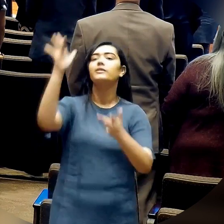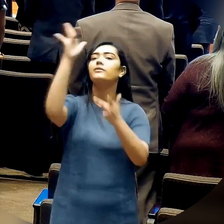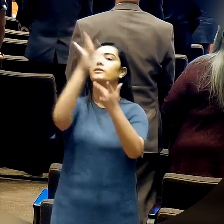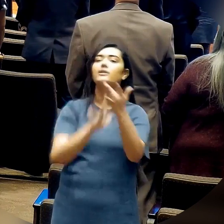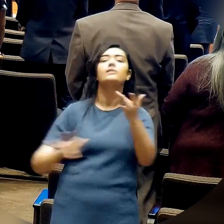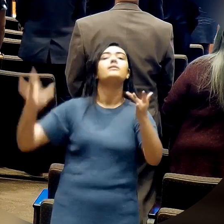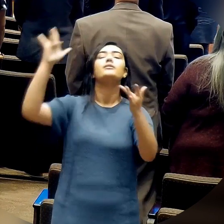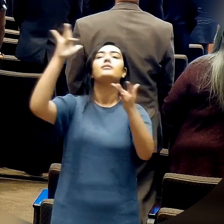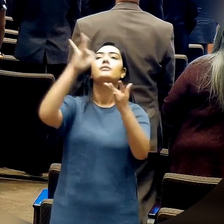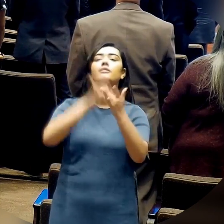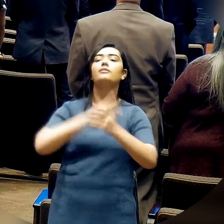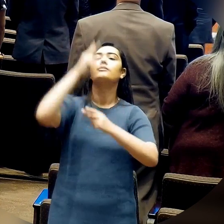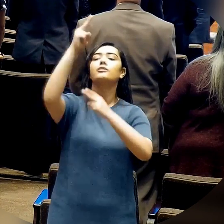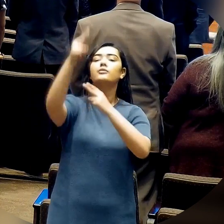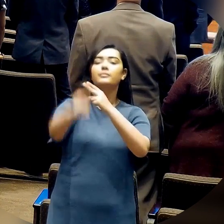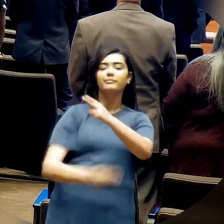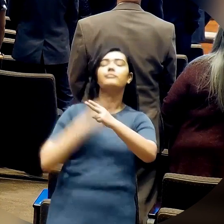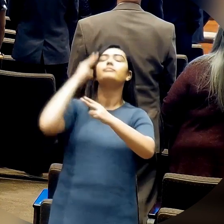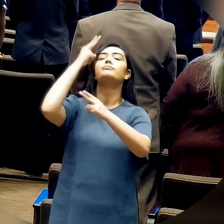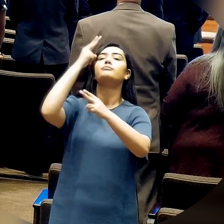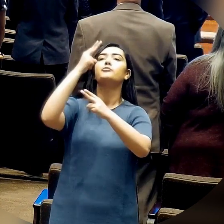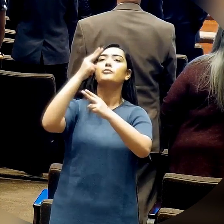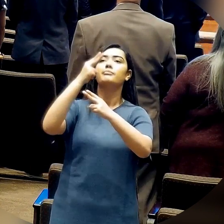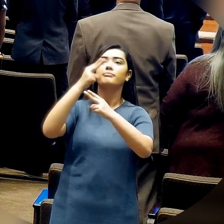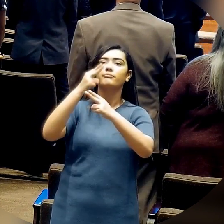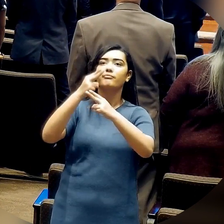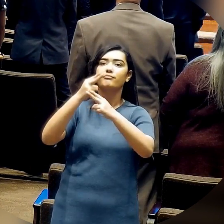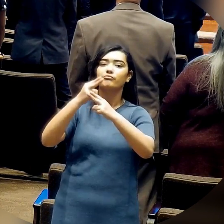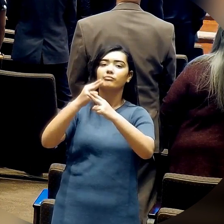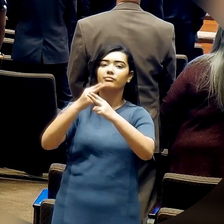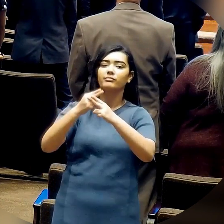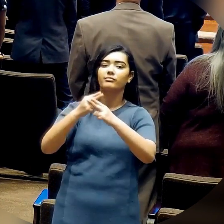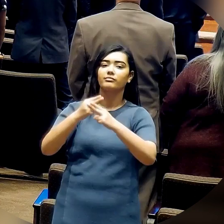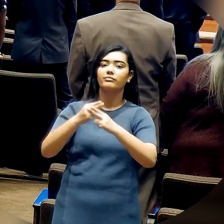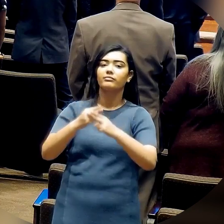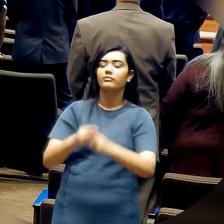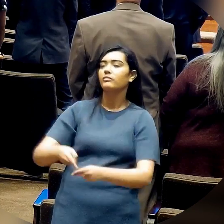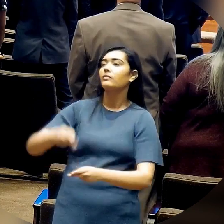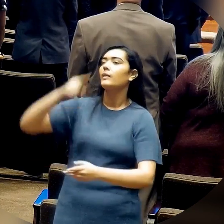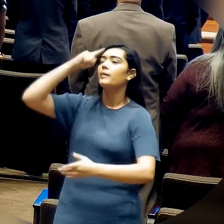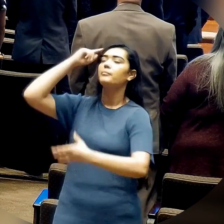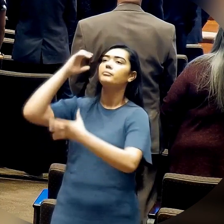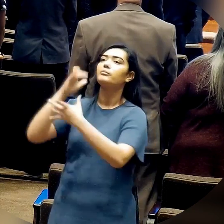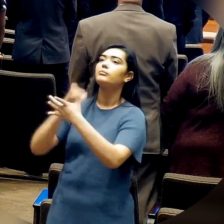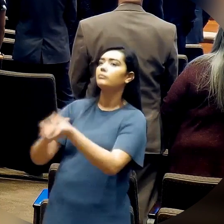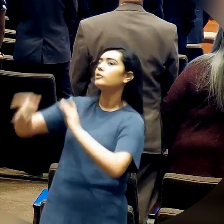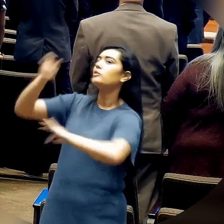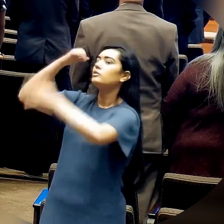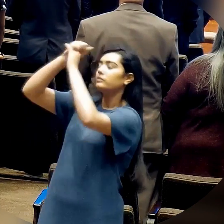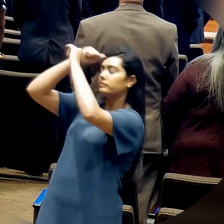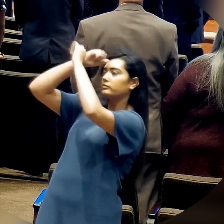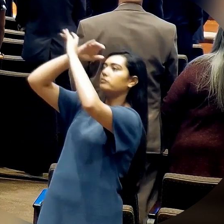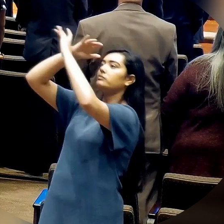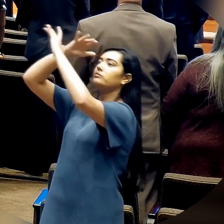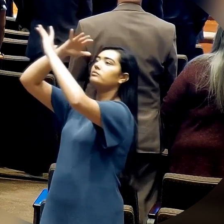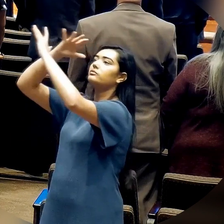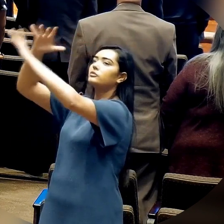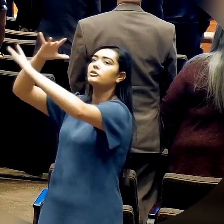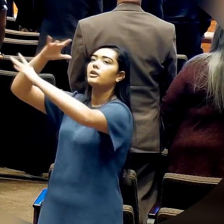name of Jesus. I believe in God, Father. I believe